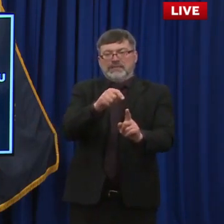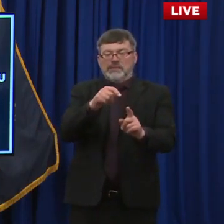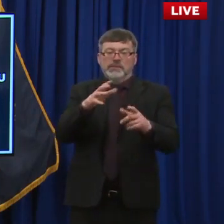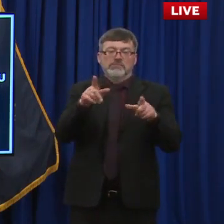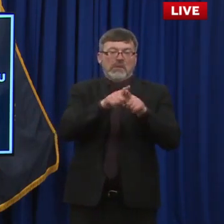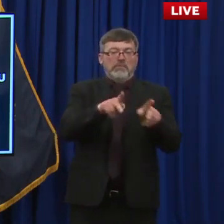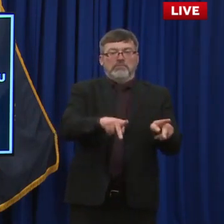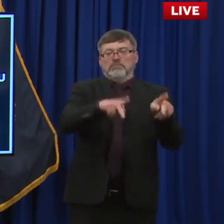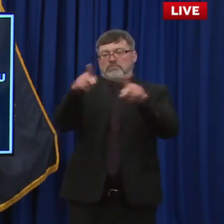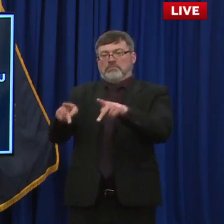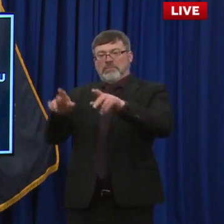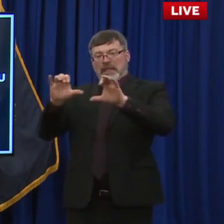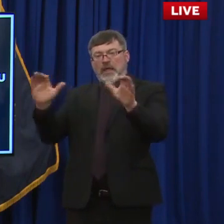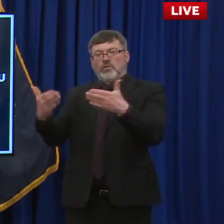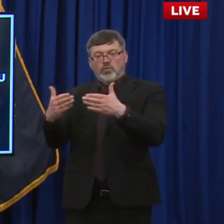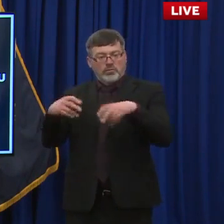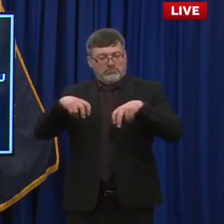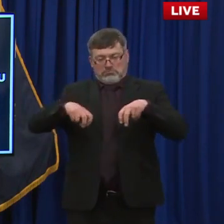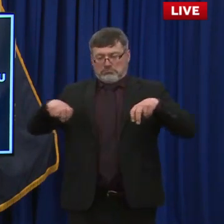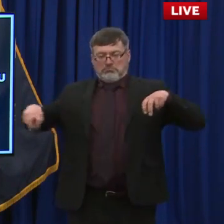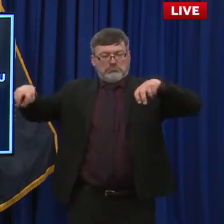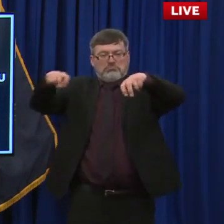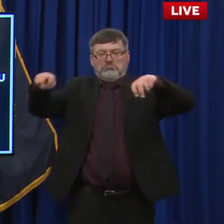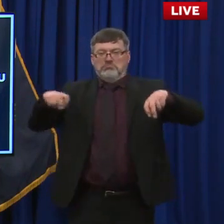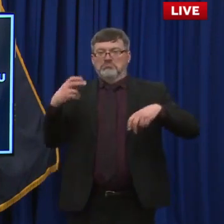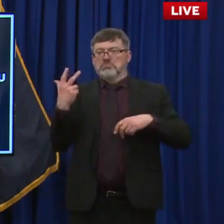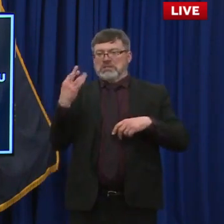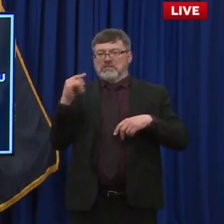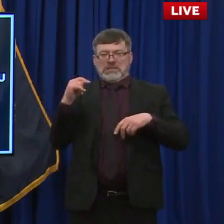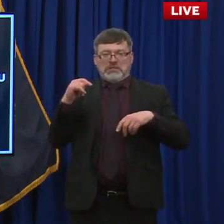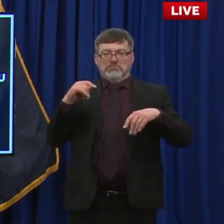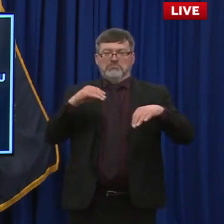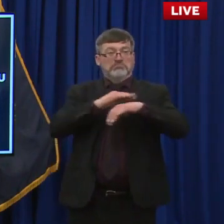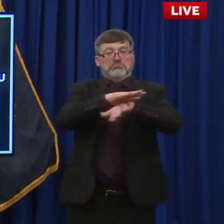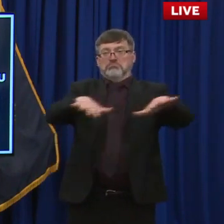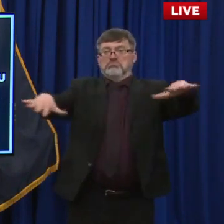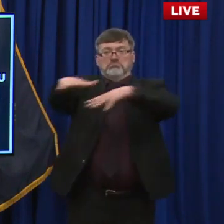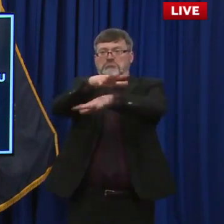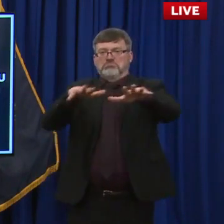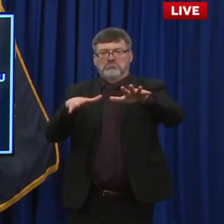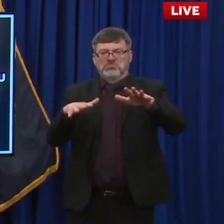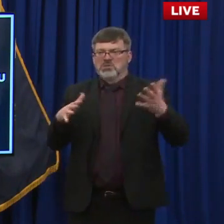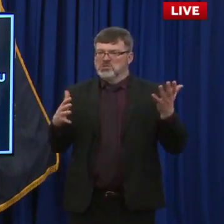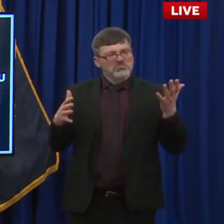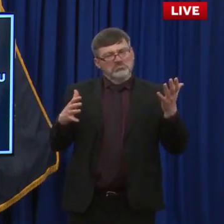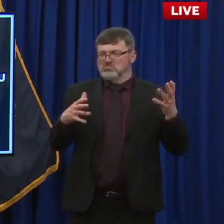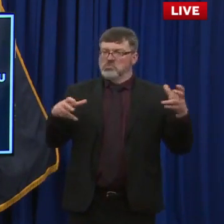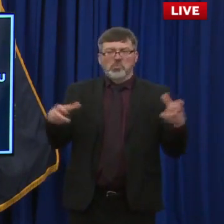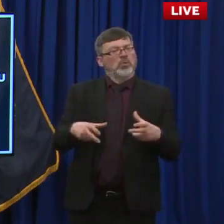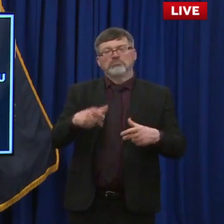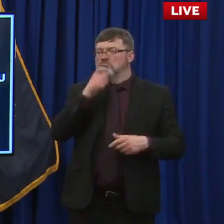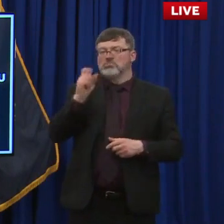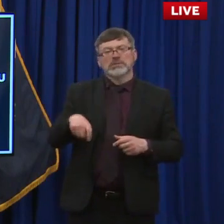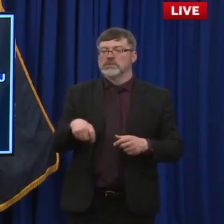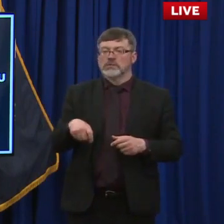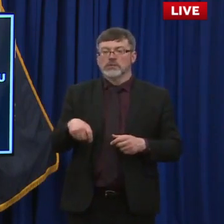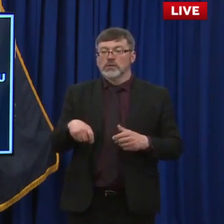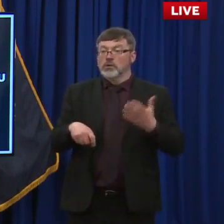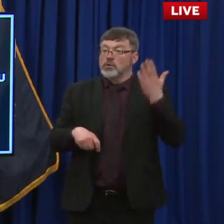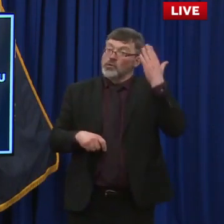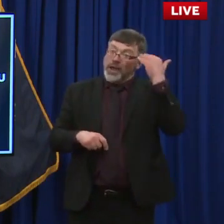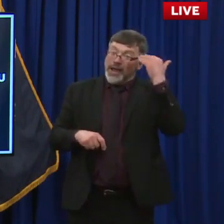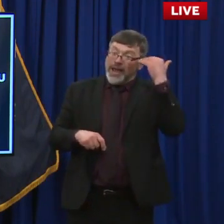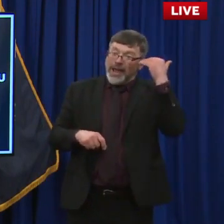educational setting. Um, otherwise in other areas where there might be uncontrolled movement movement between people, um,